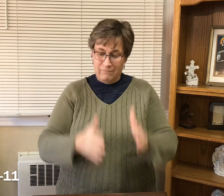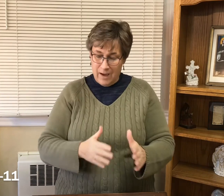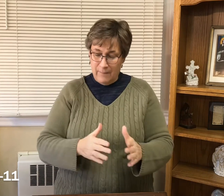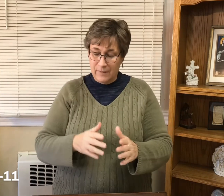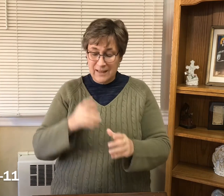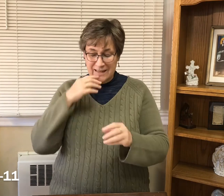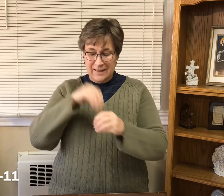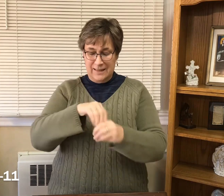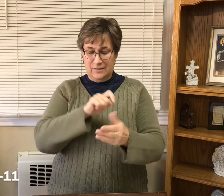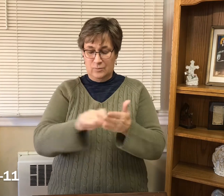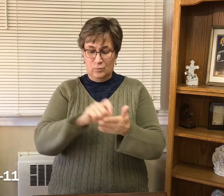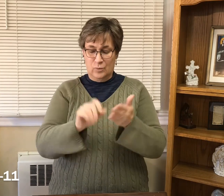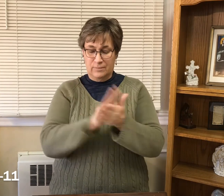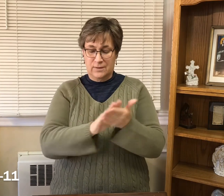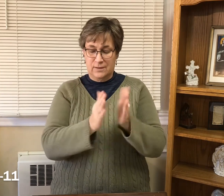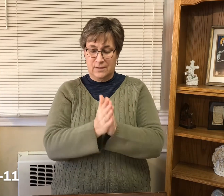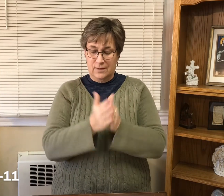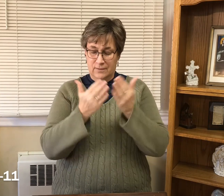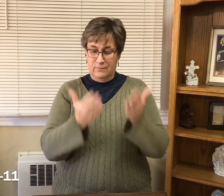This is the one about whom it is written,